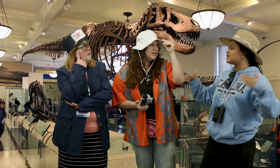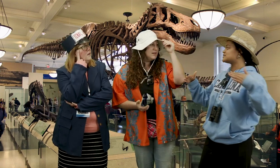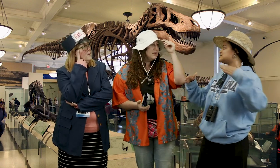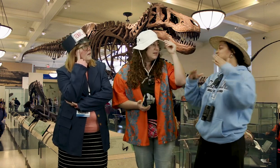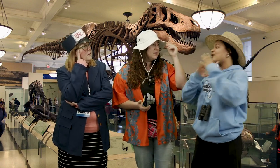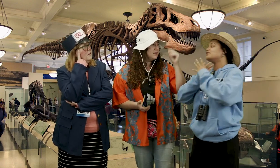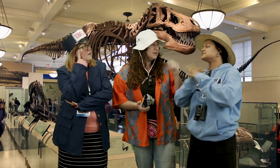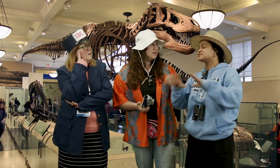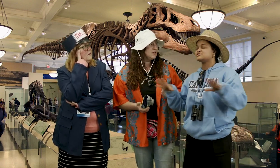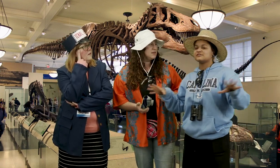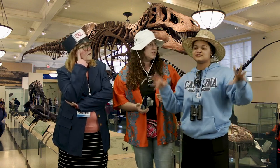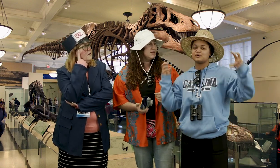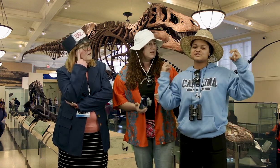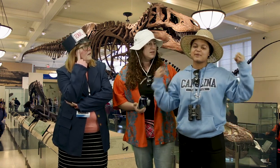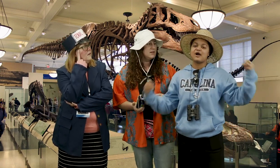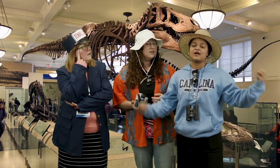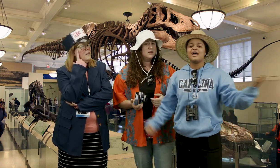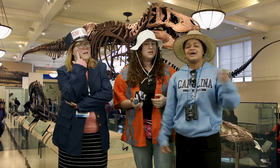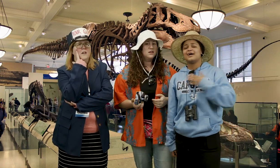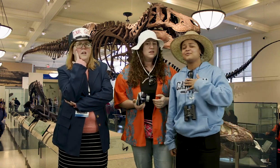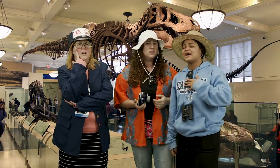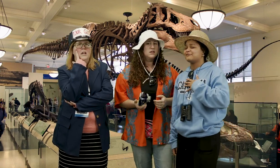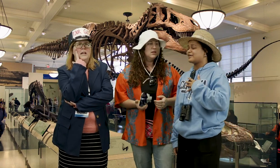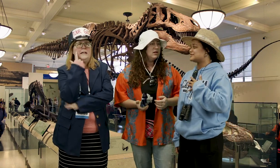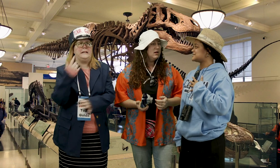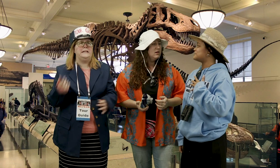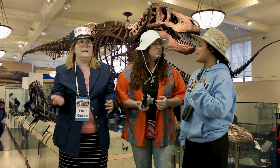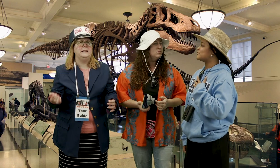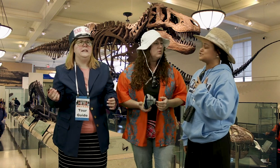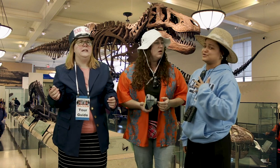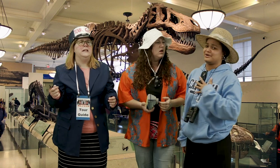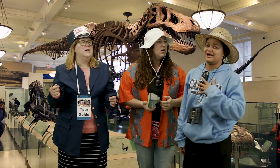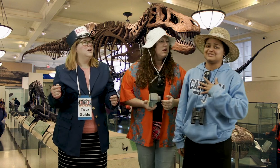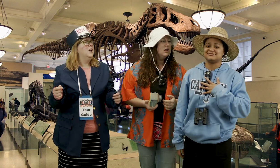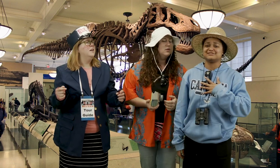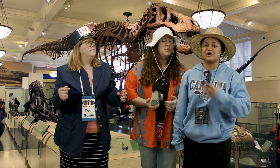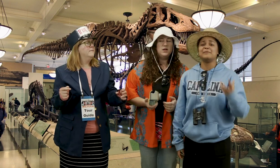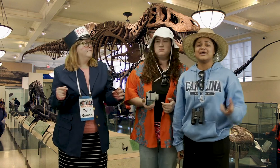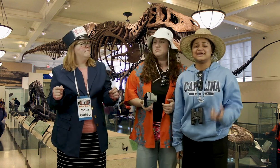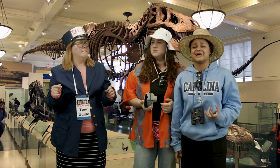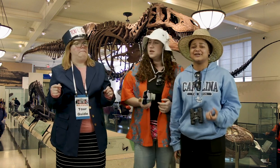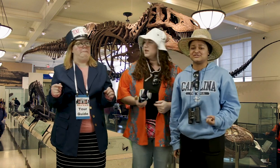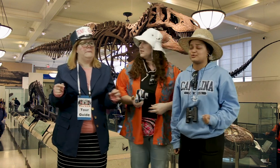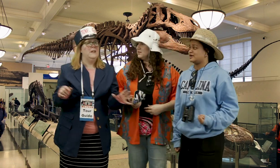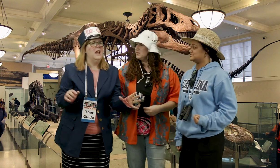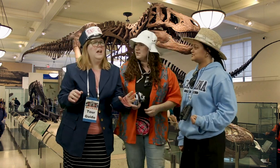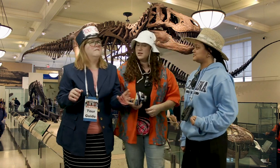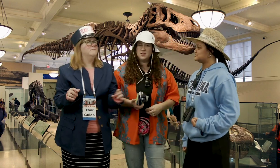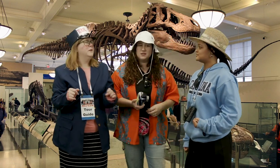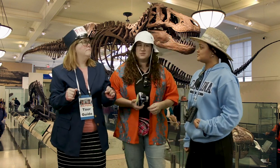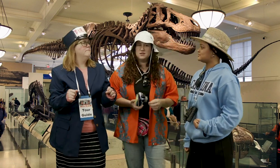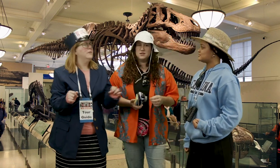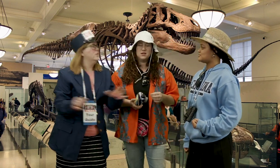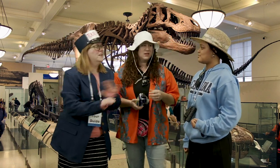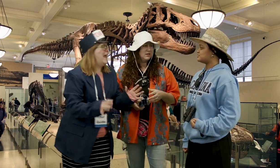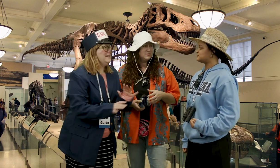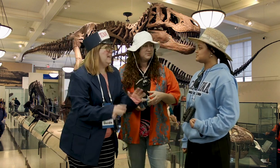-rex is and all these answers have so much power and I want to have that same power too guys um I'm being a dinosaur but but you're not a